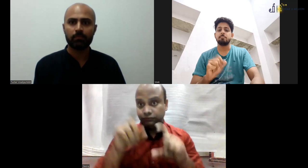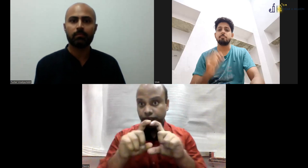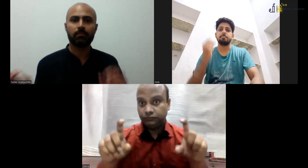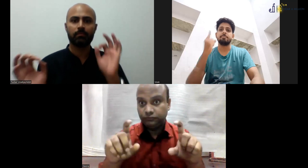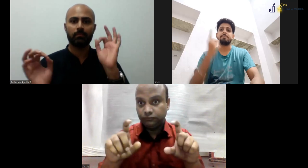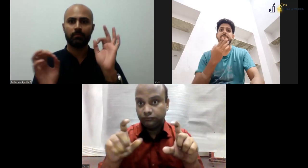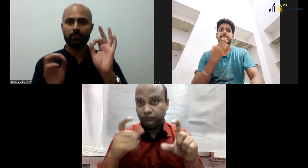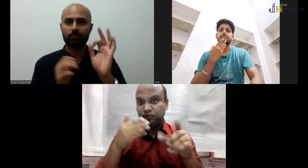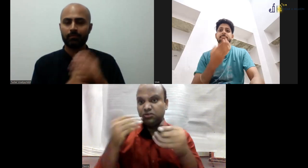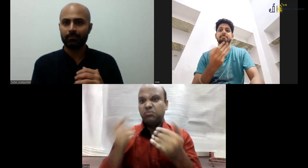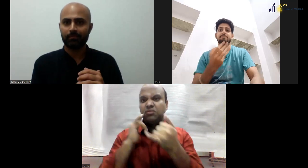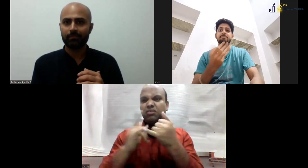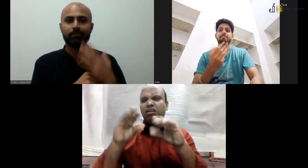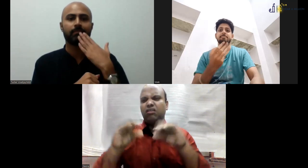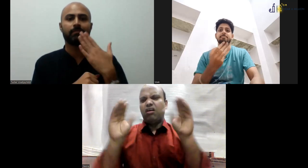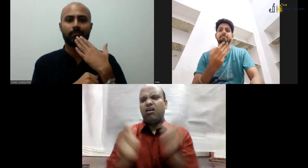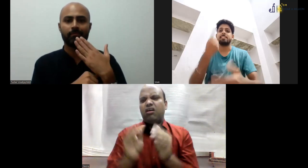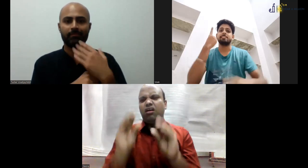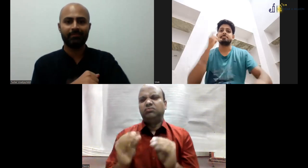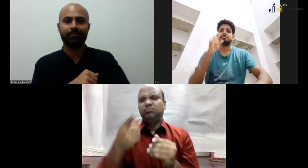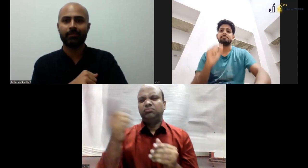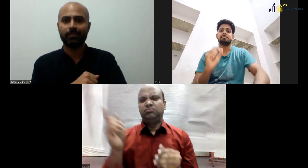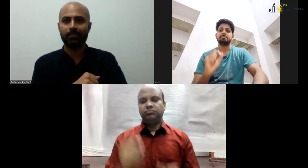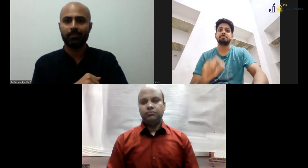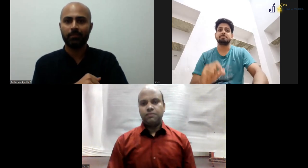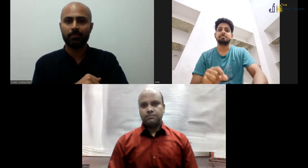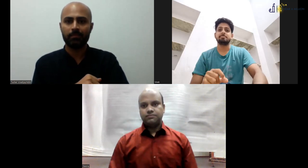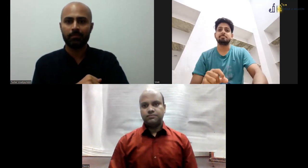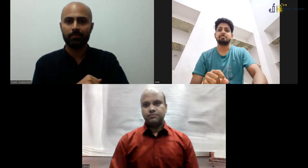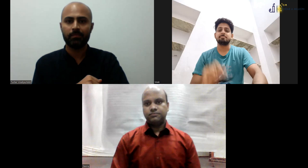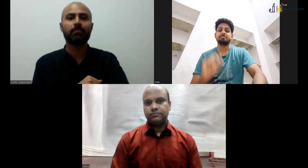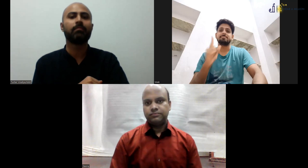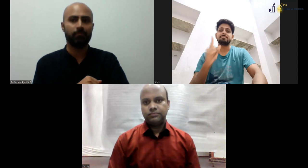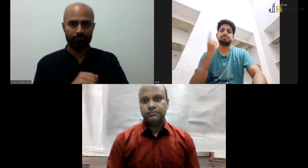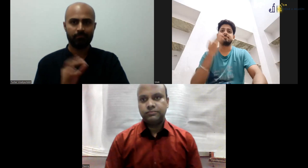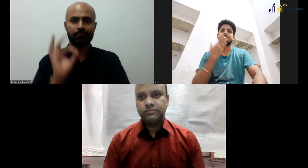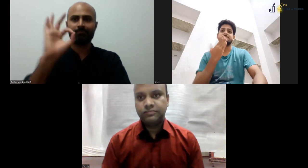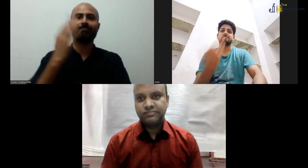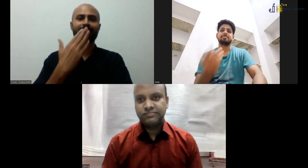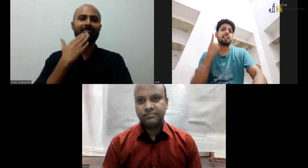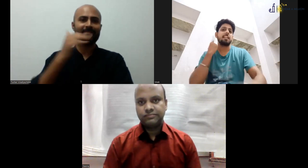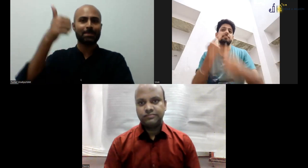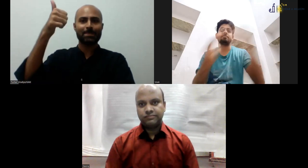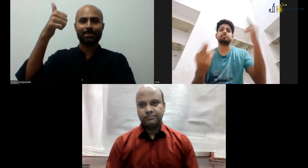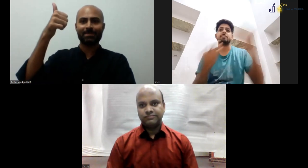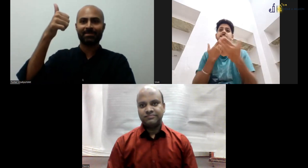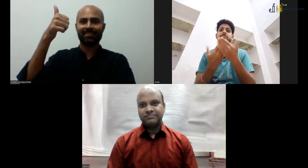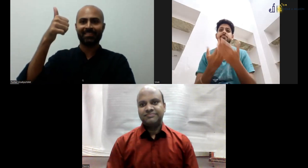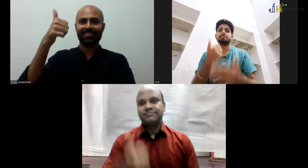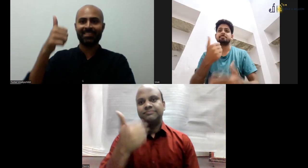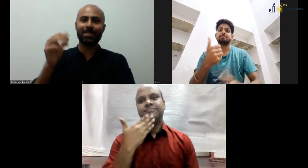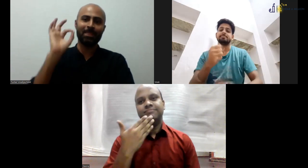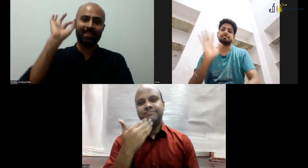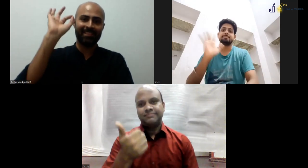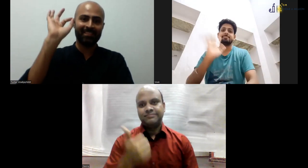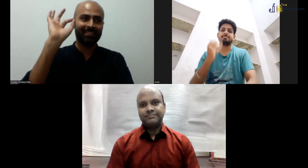has to be completed and that has to be taught by an ISL teacher. But then, you know, we don't have so many ISL professionals, but we're not